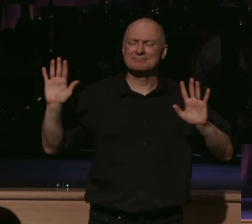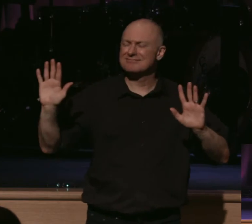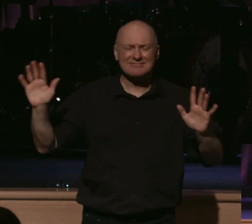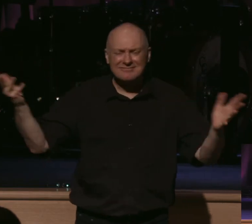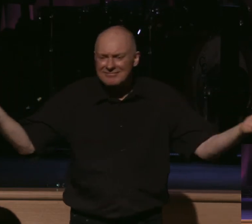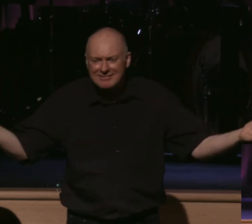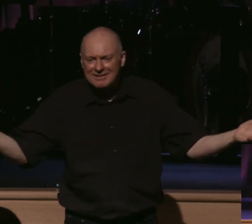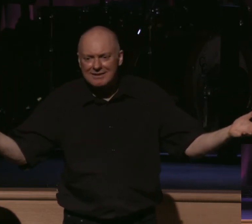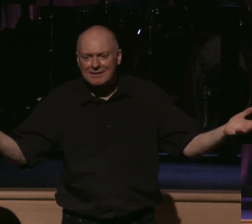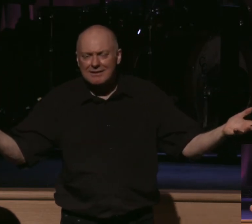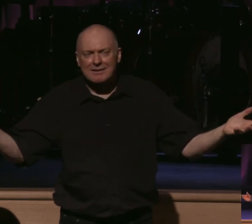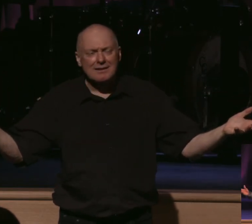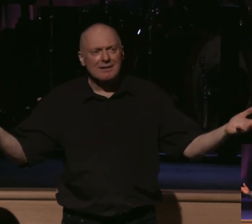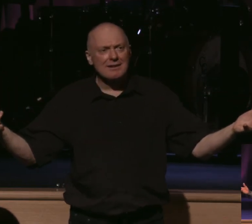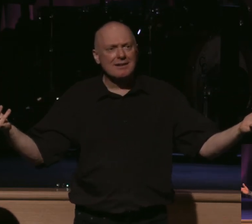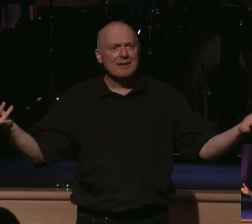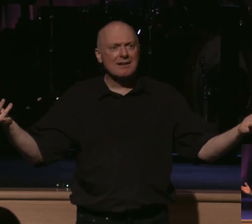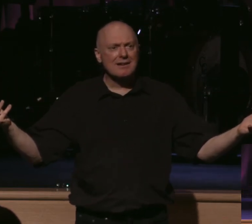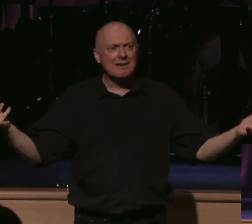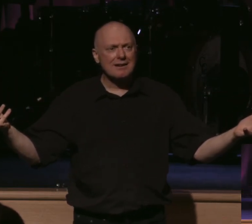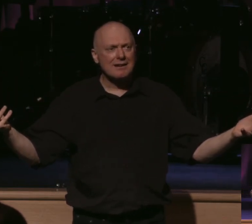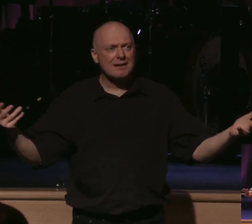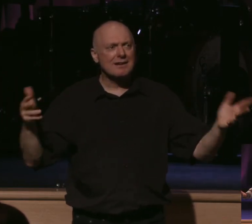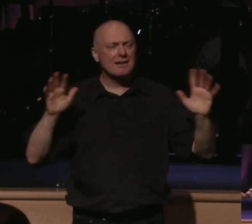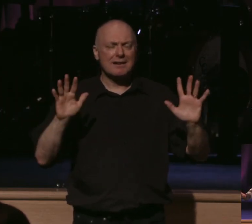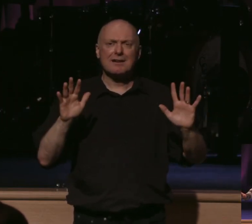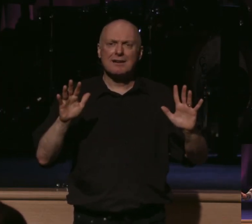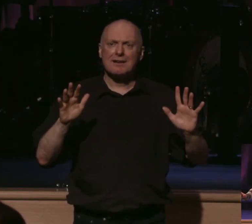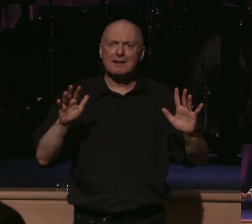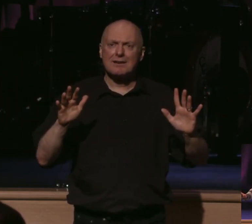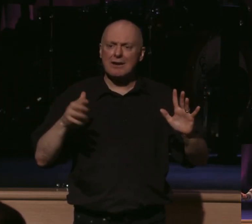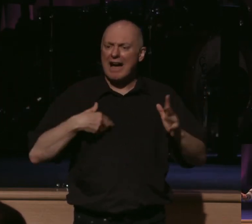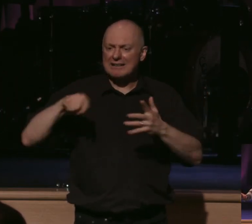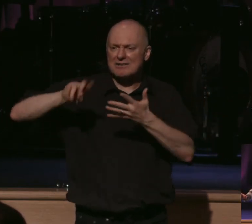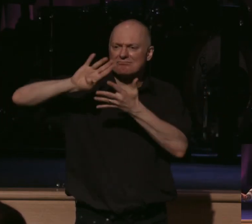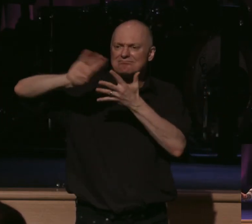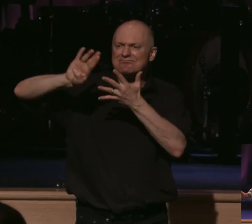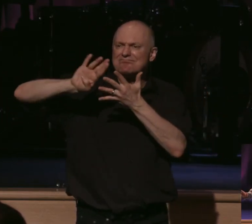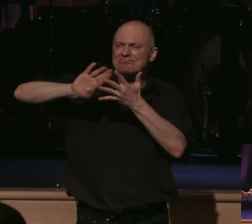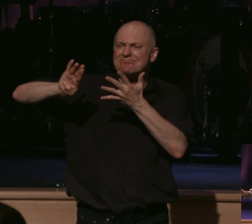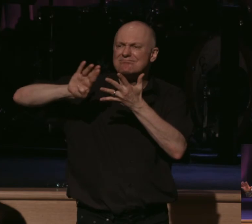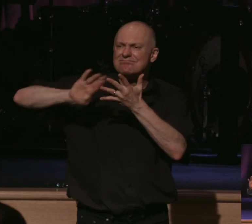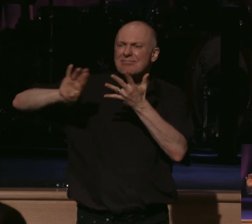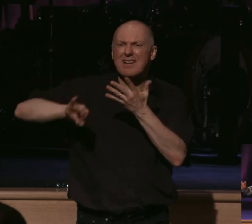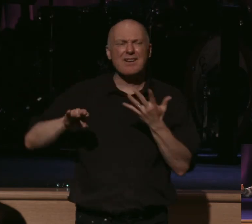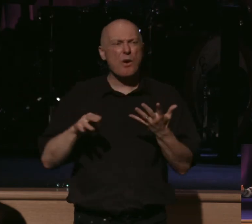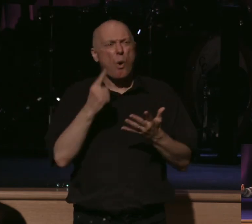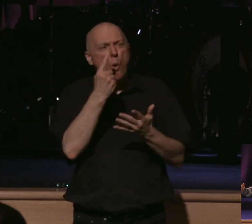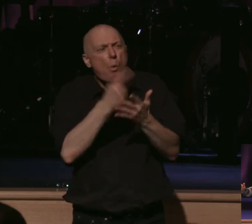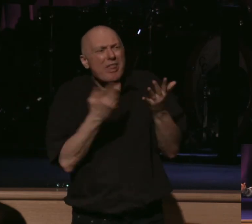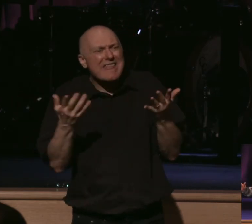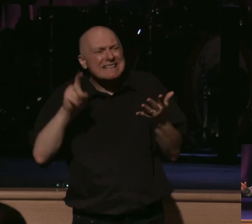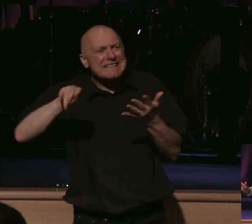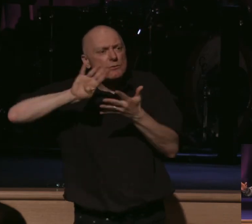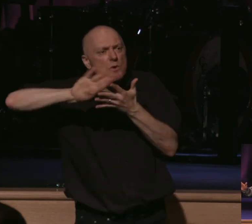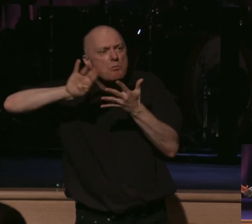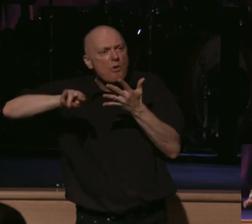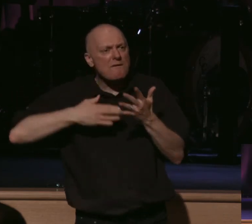Like, what a great prayer. Lord, what in my life has to go? What are the things that are so temporal that it's, you know, it's